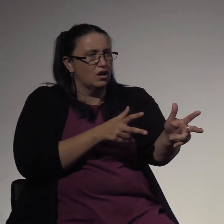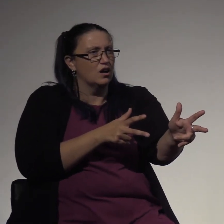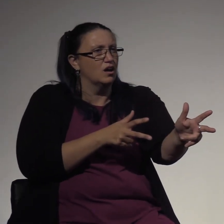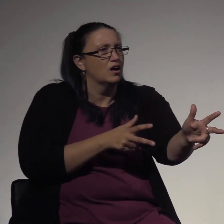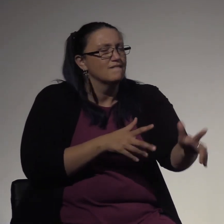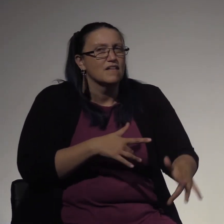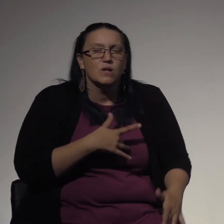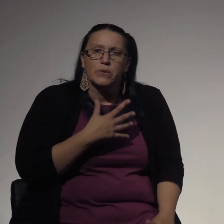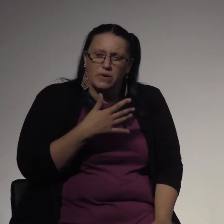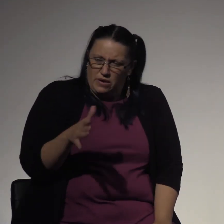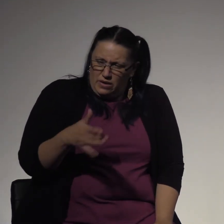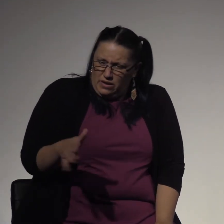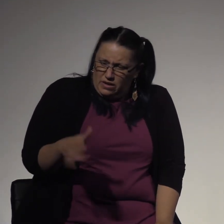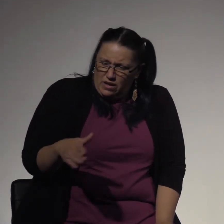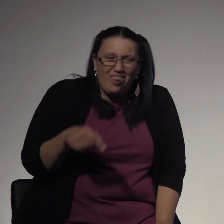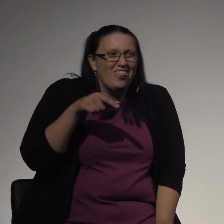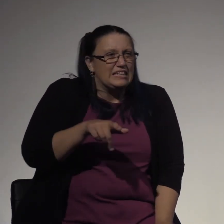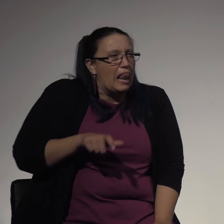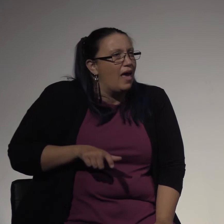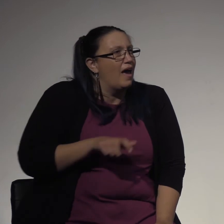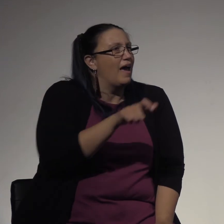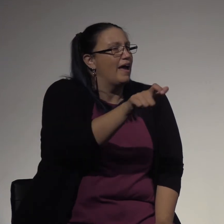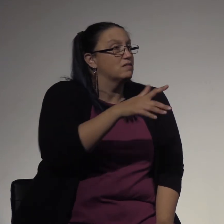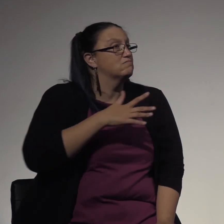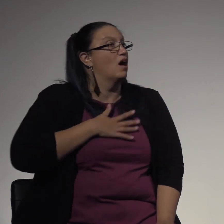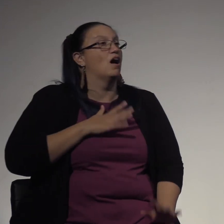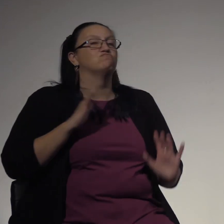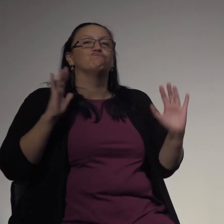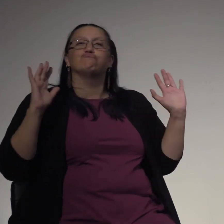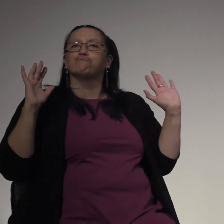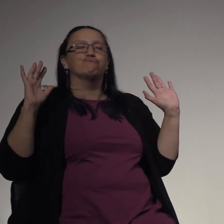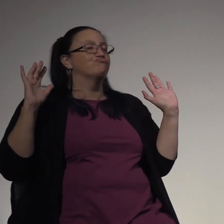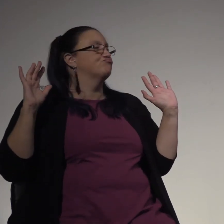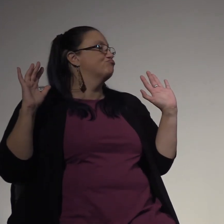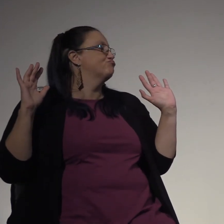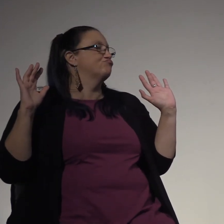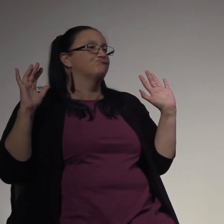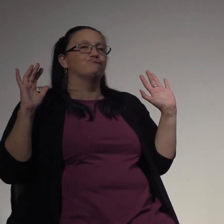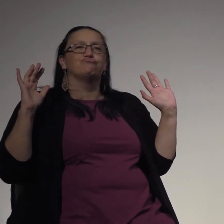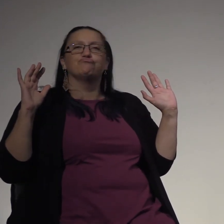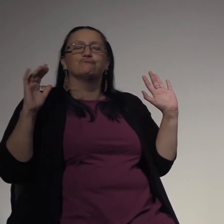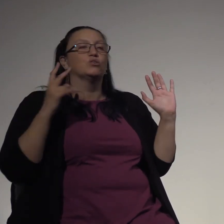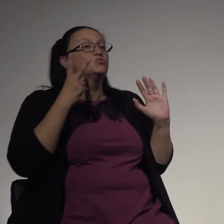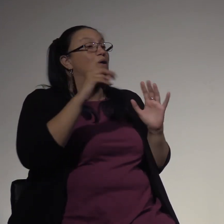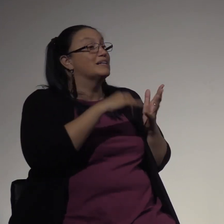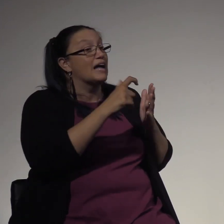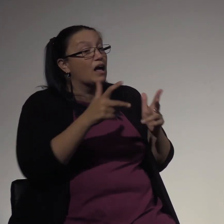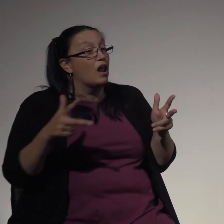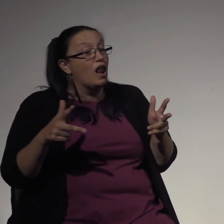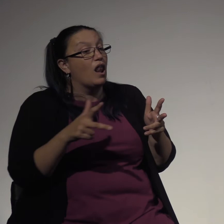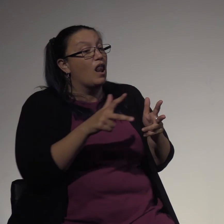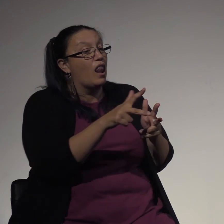weed. I remind myself, this lane, this lane does not belong to me. That 20-second head start